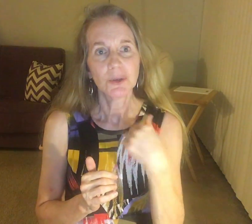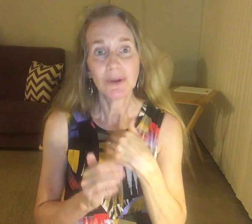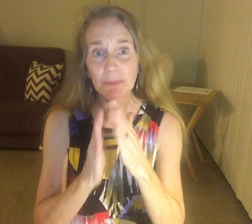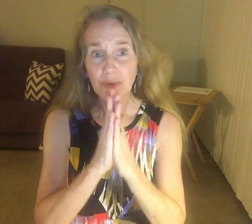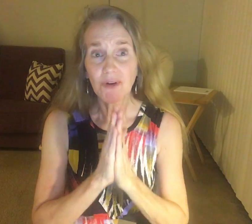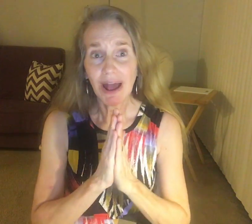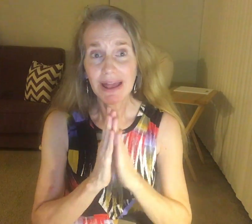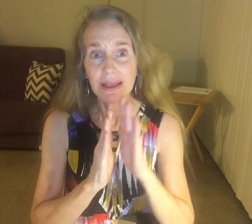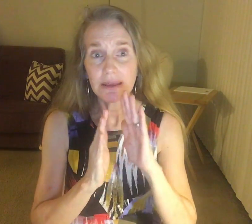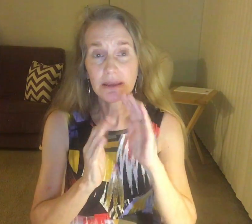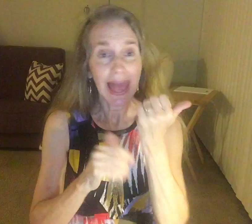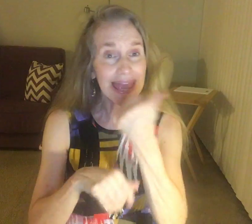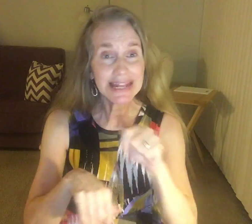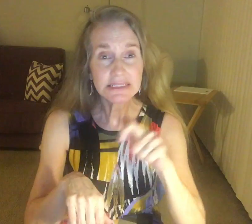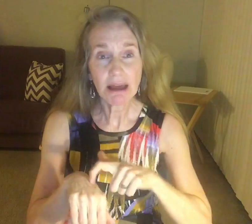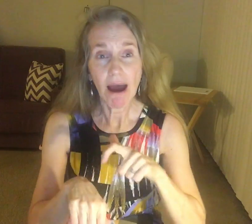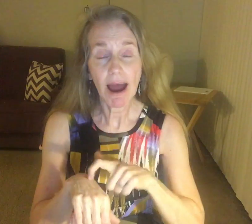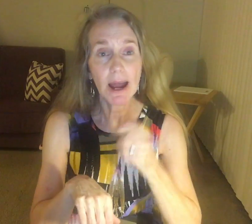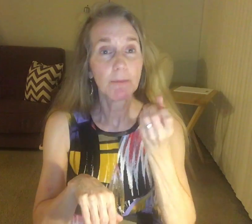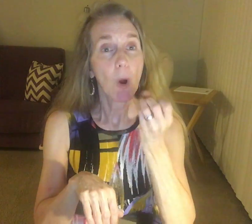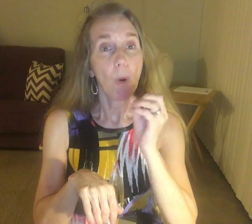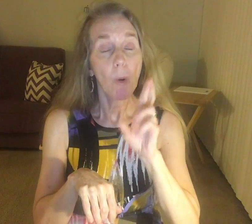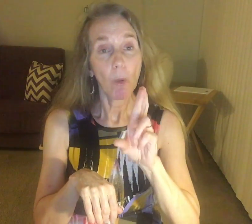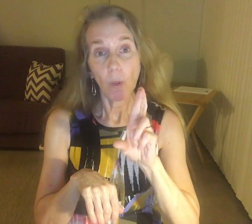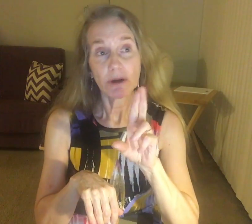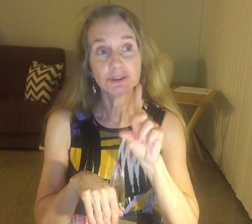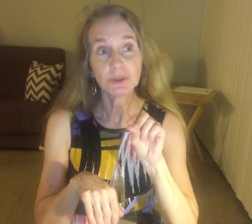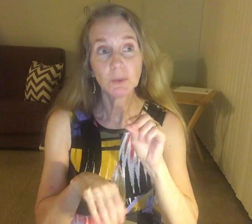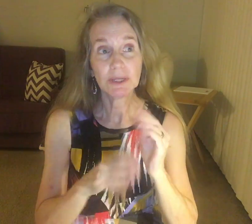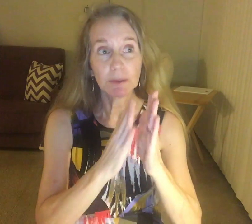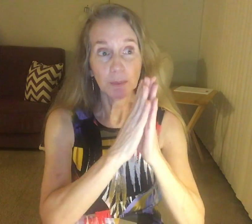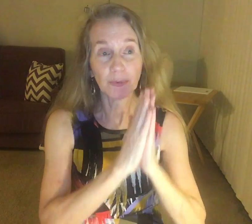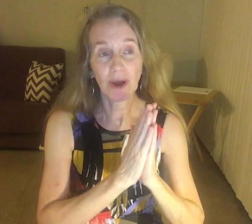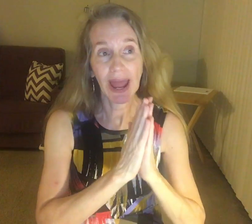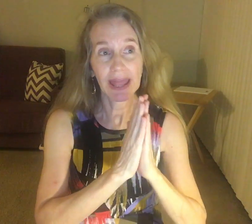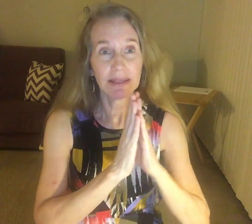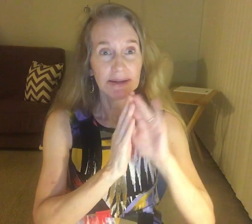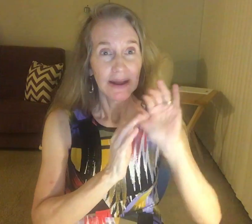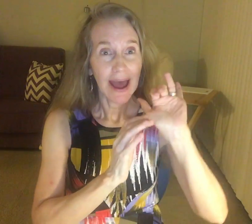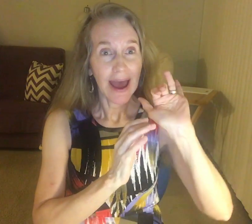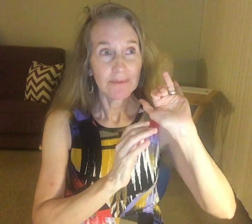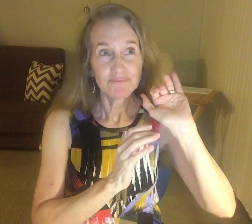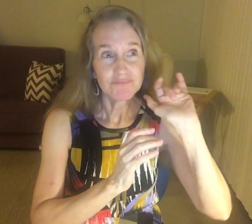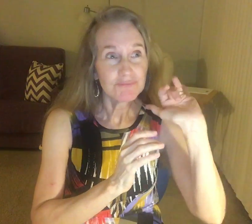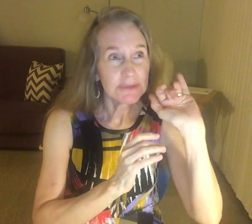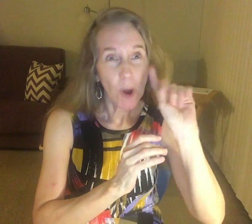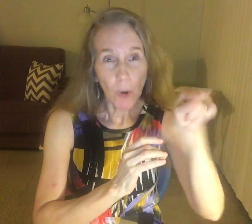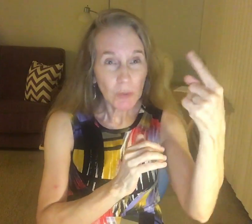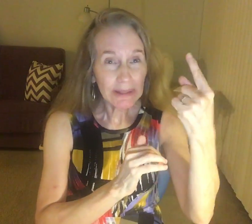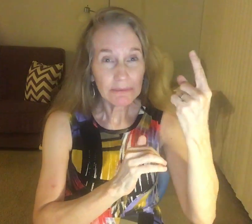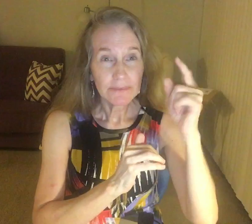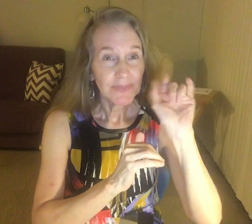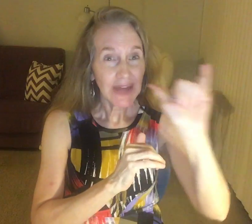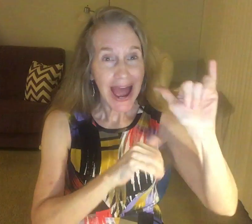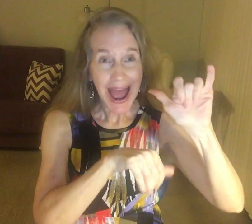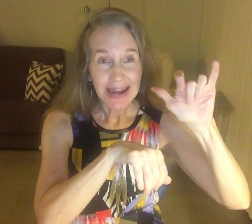to be playing any time. Or to be playing only that